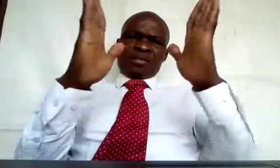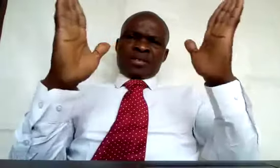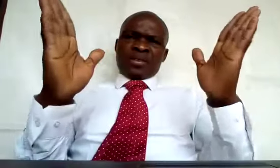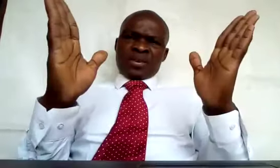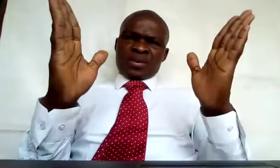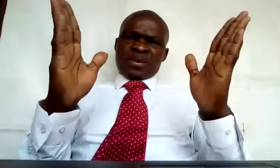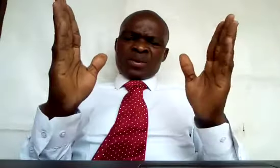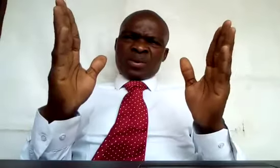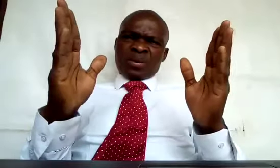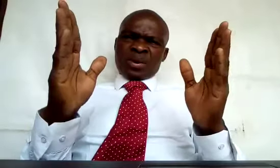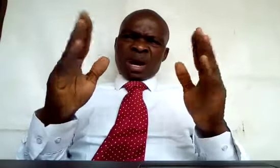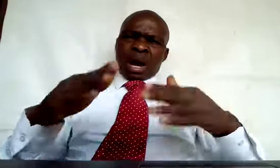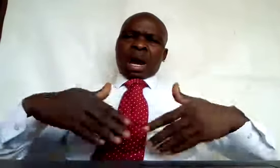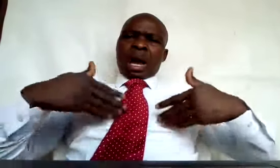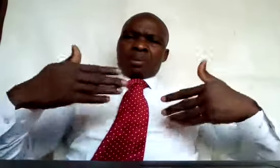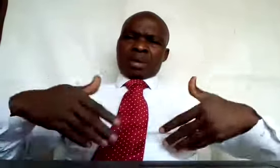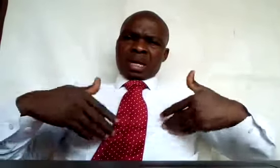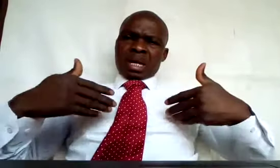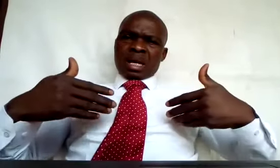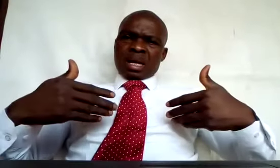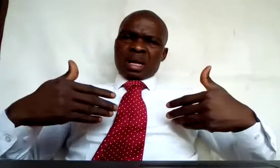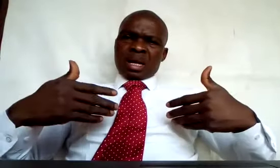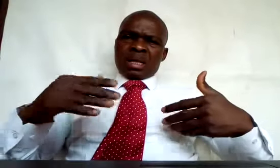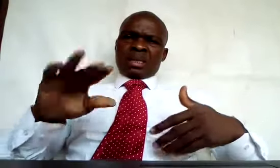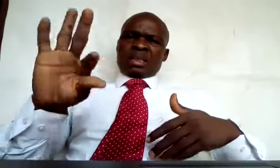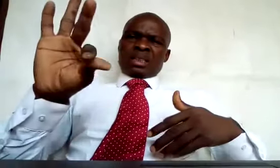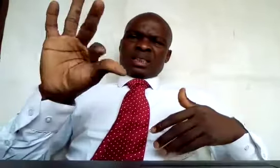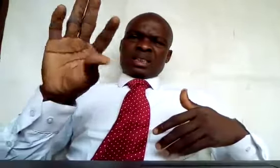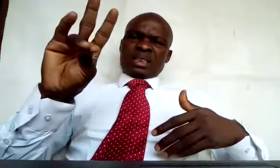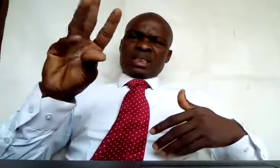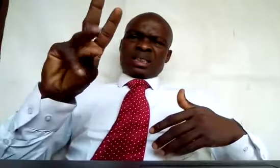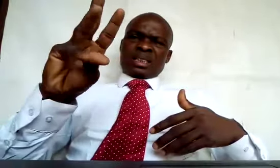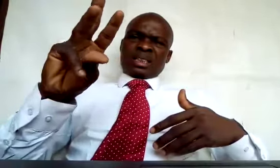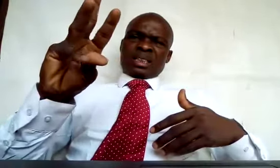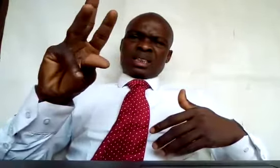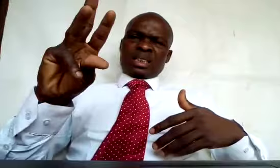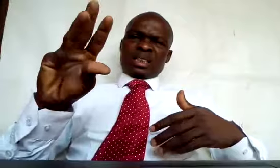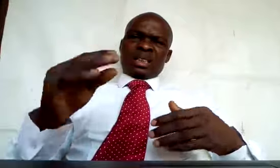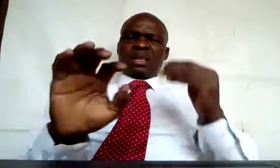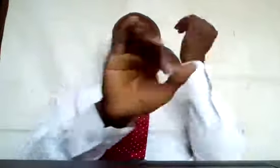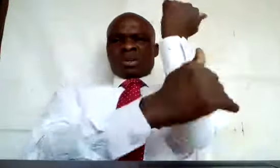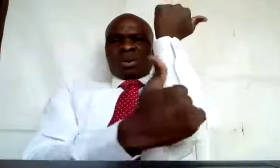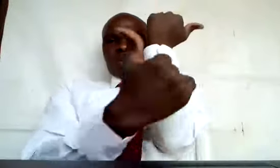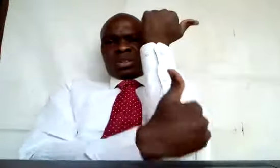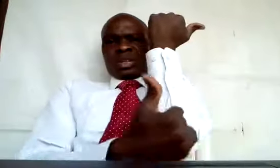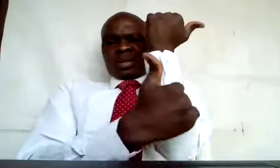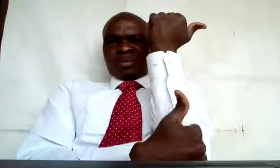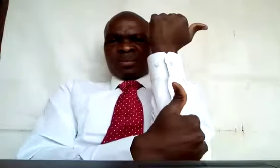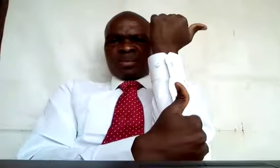happy, 60, country, angel,